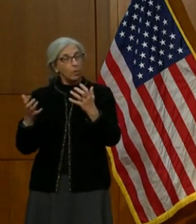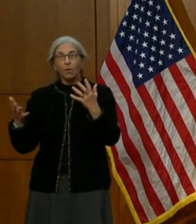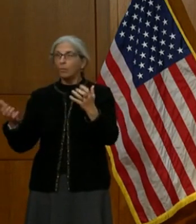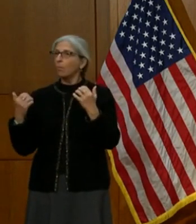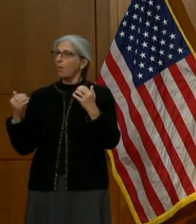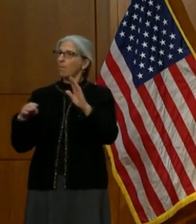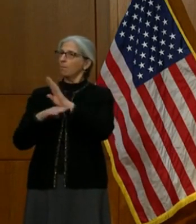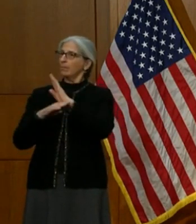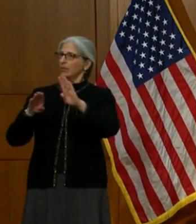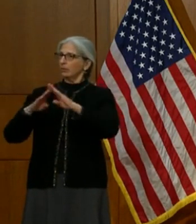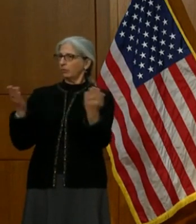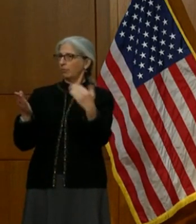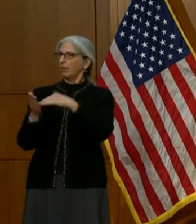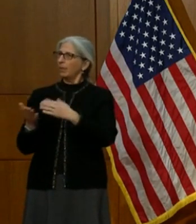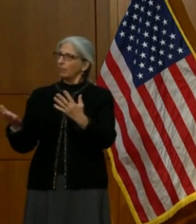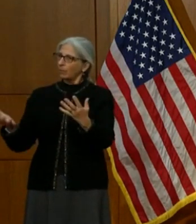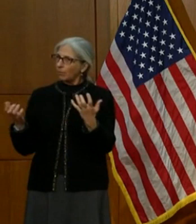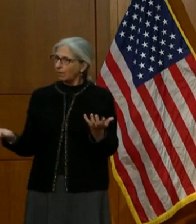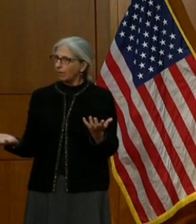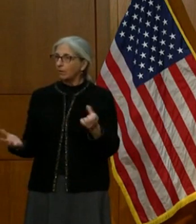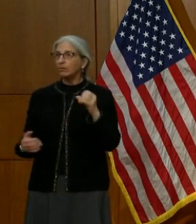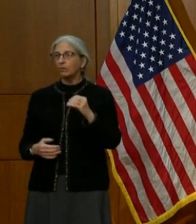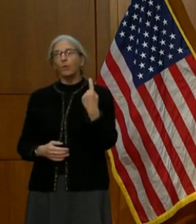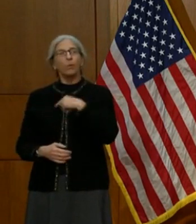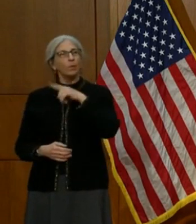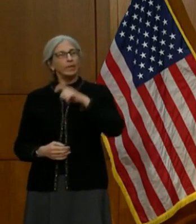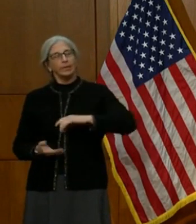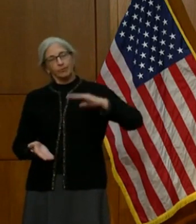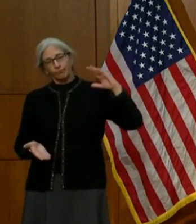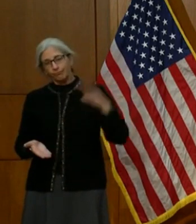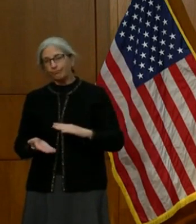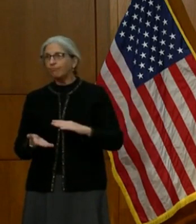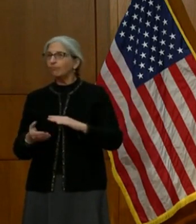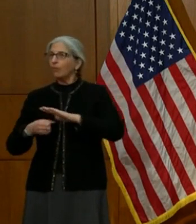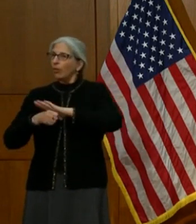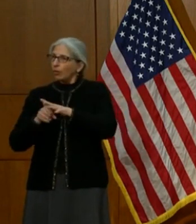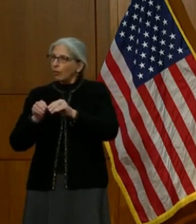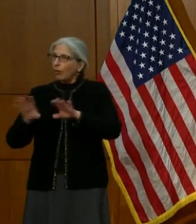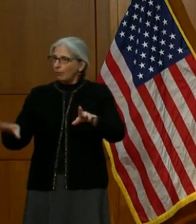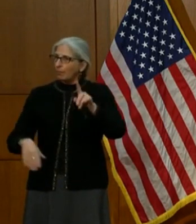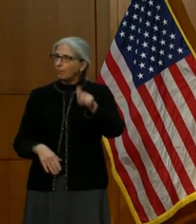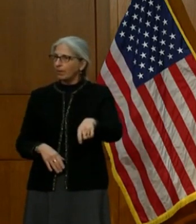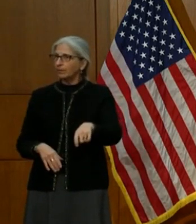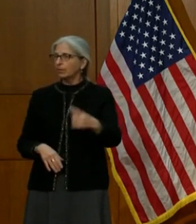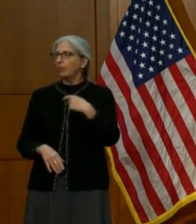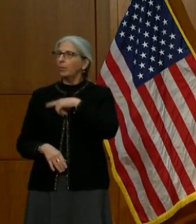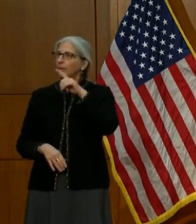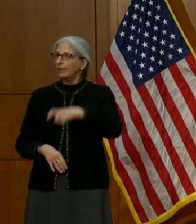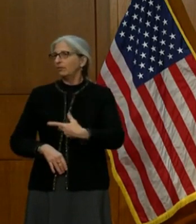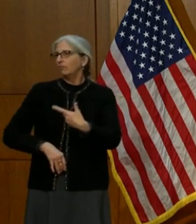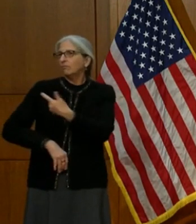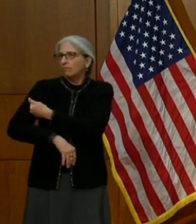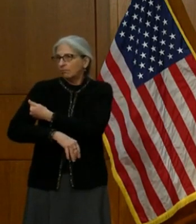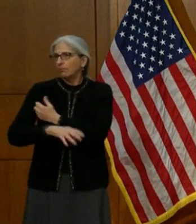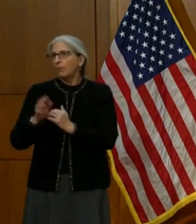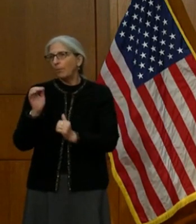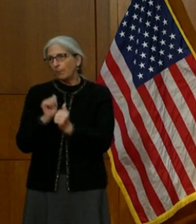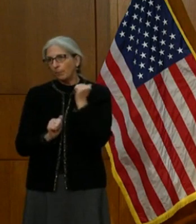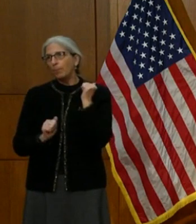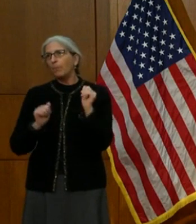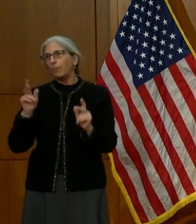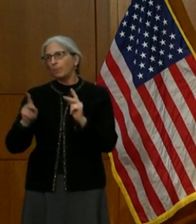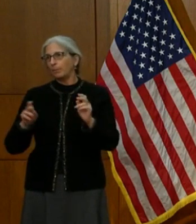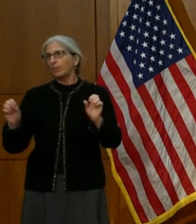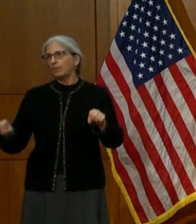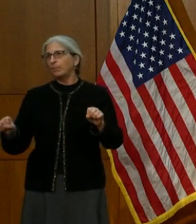control and get a large percentage of the population vaccinated and so we can move forward. So we'll keep working on that.